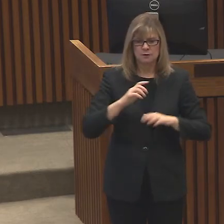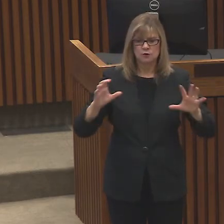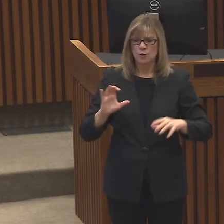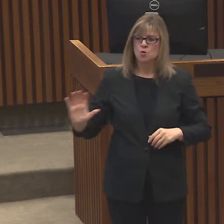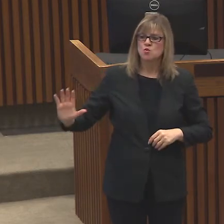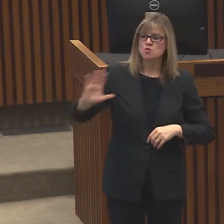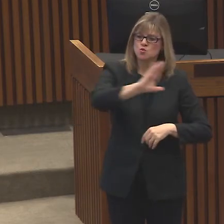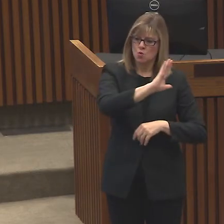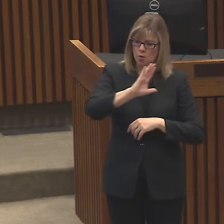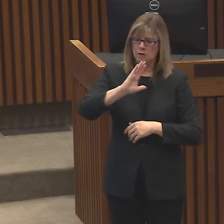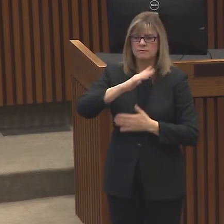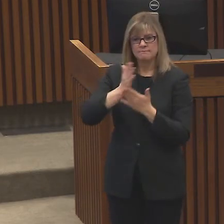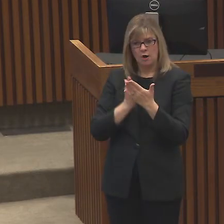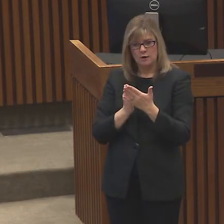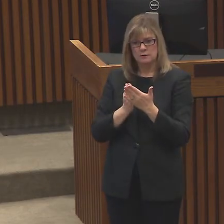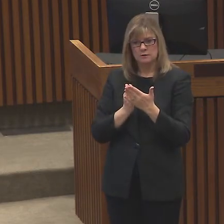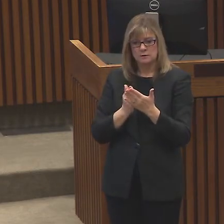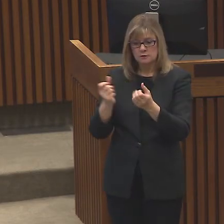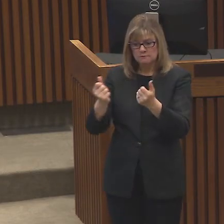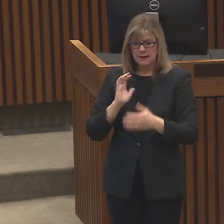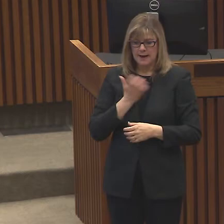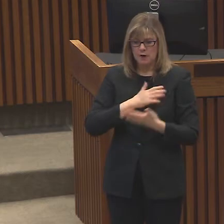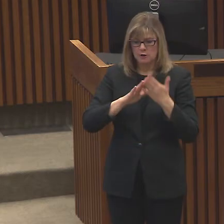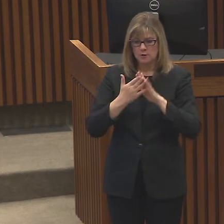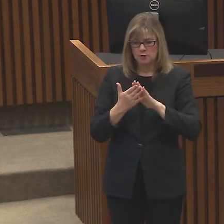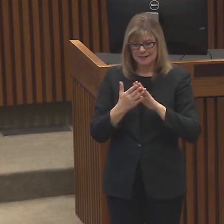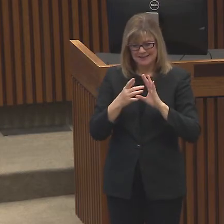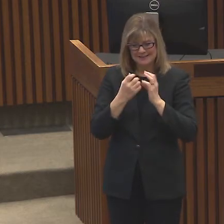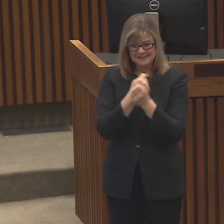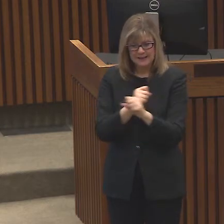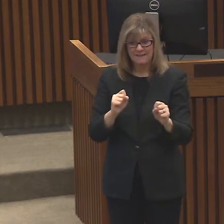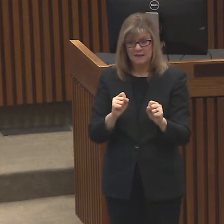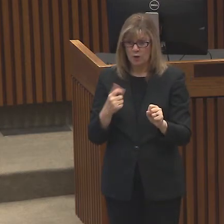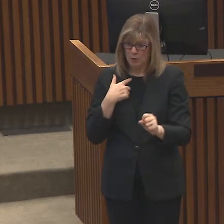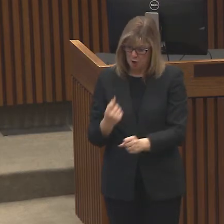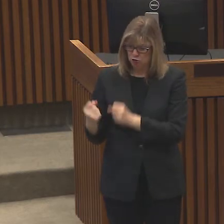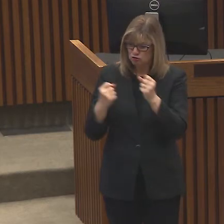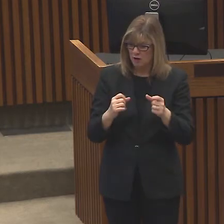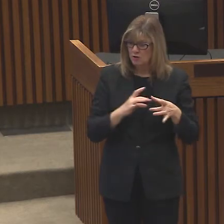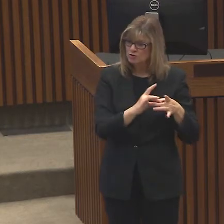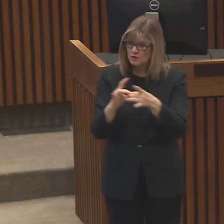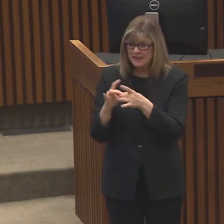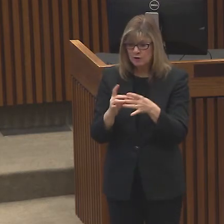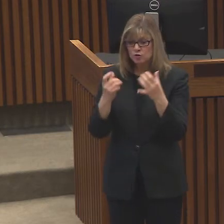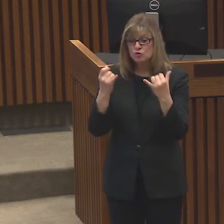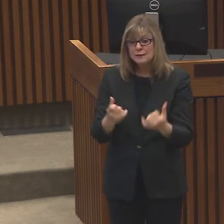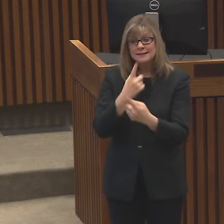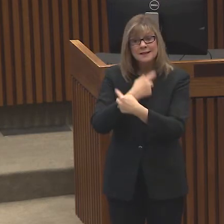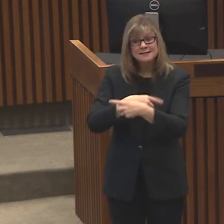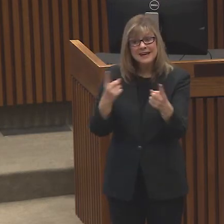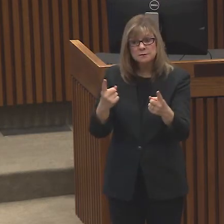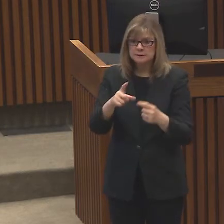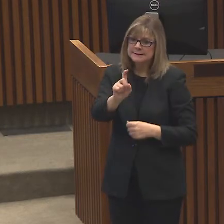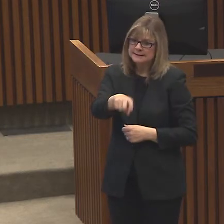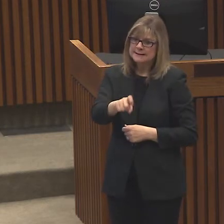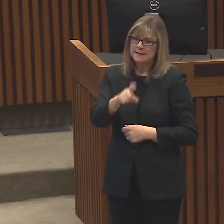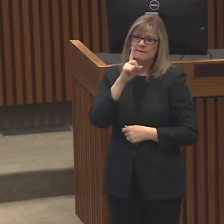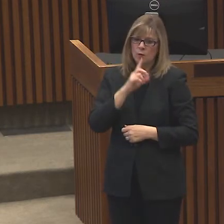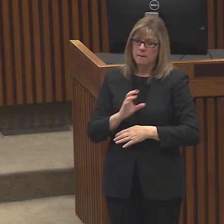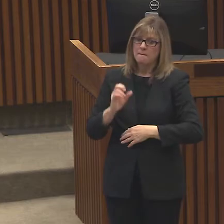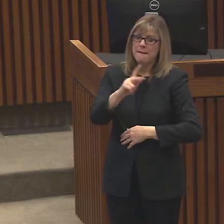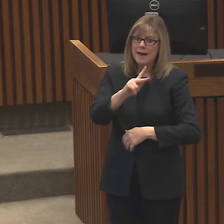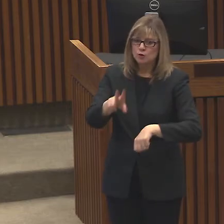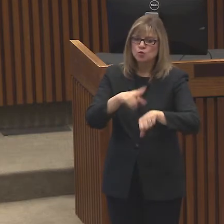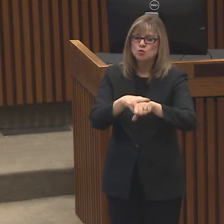community safe. We're stronger together and today's action is a necessary step to get back to normalcy and